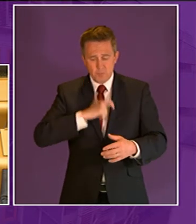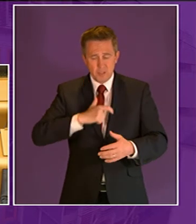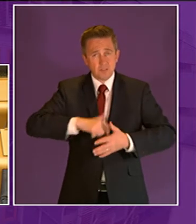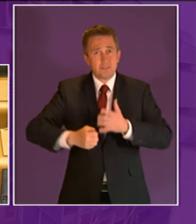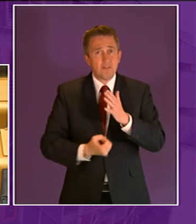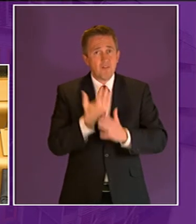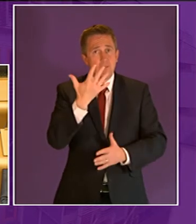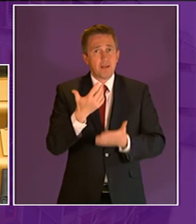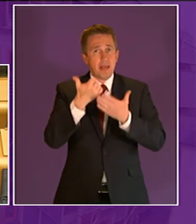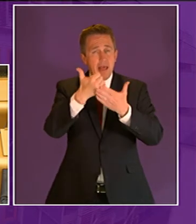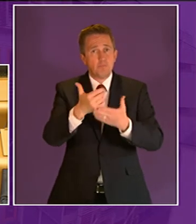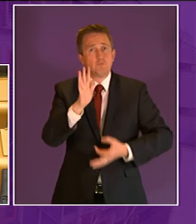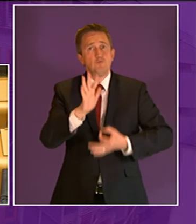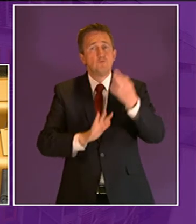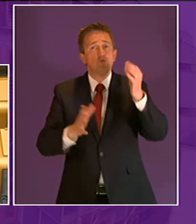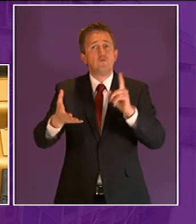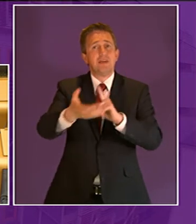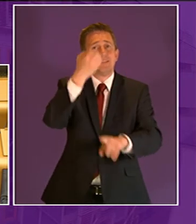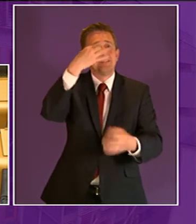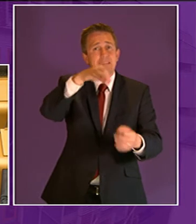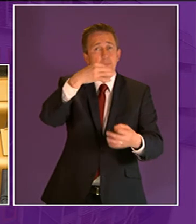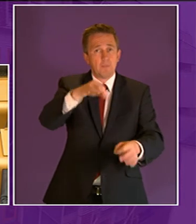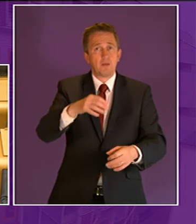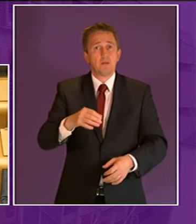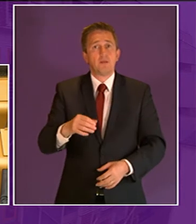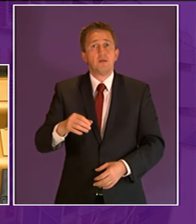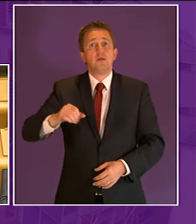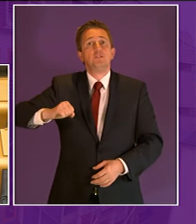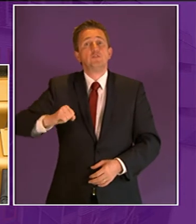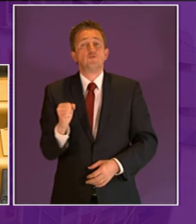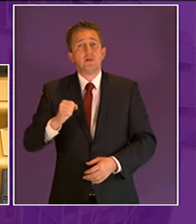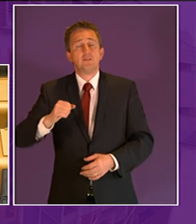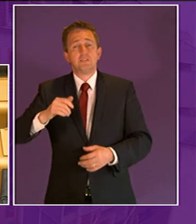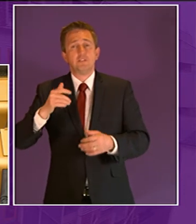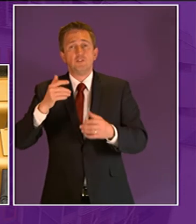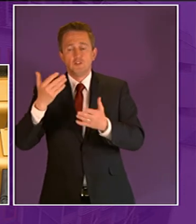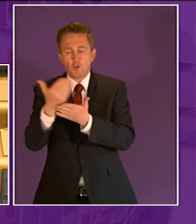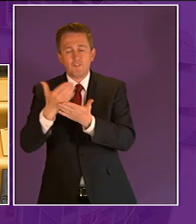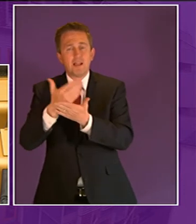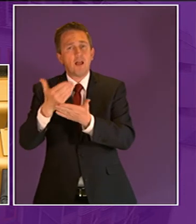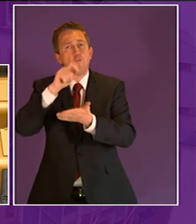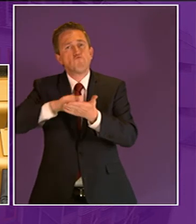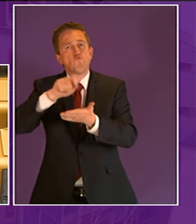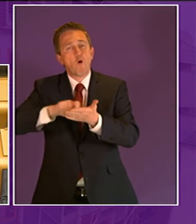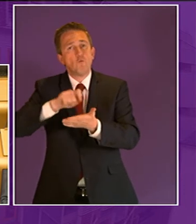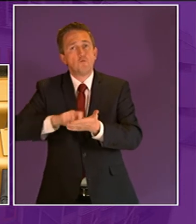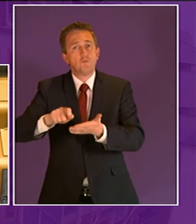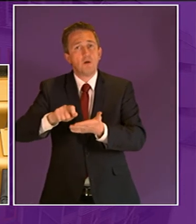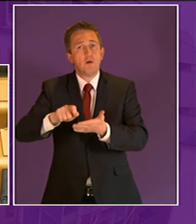improve attainment as the great scottish conservationist john muir once wrote in every walk with nature one